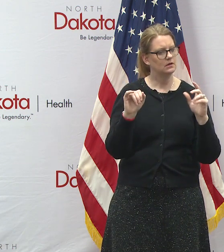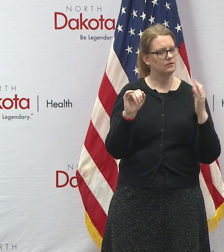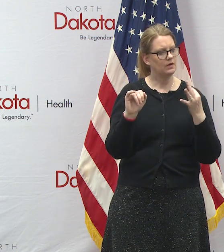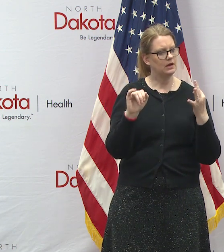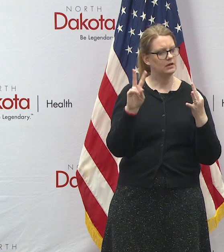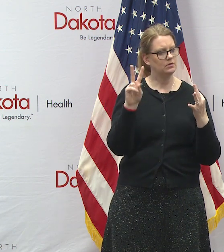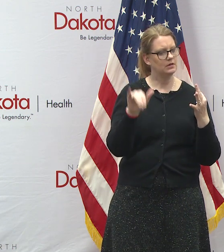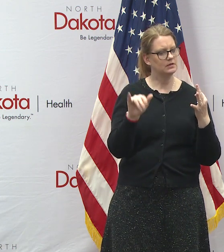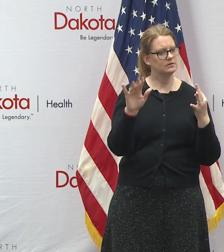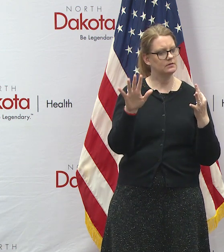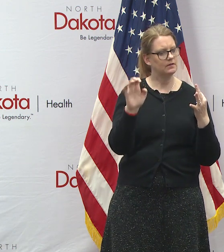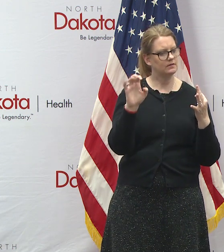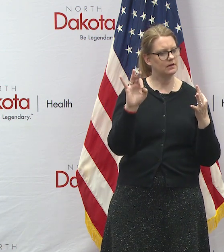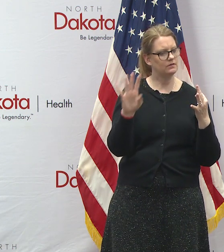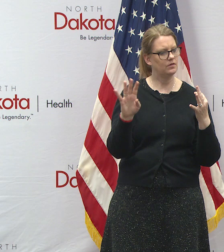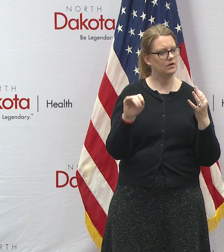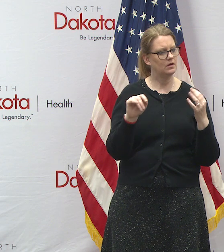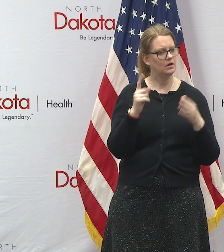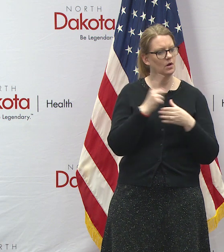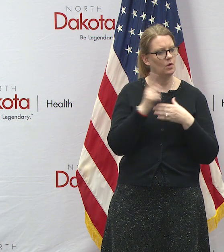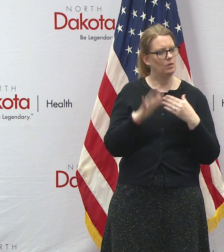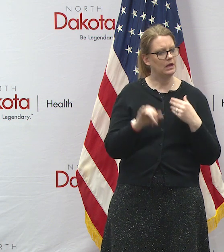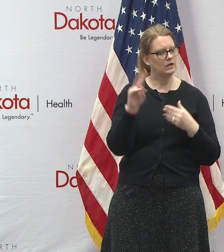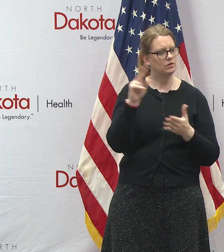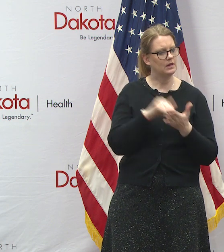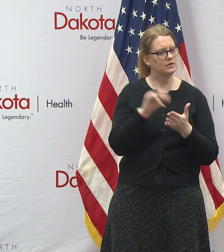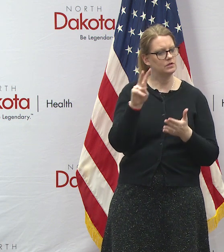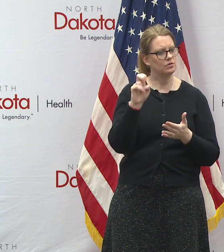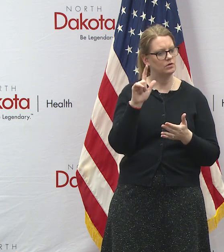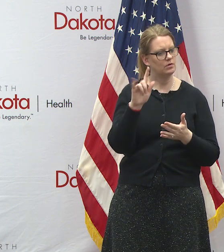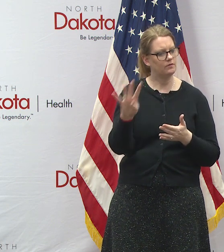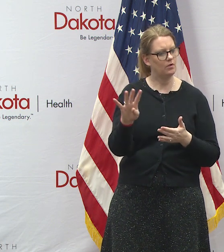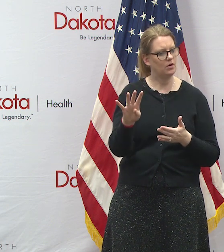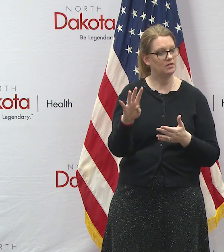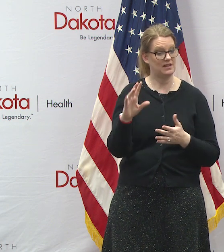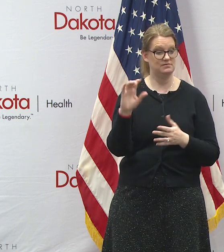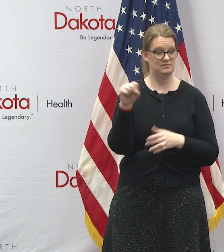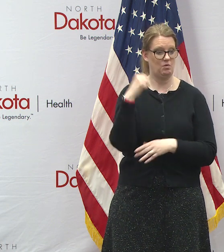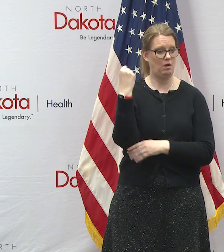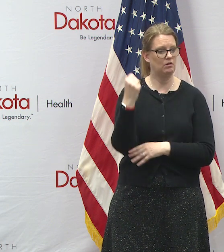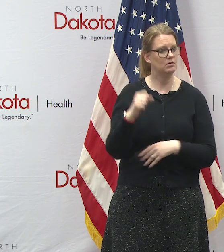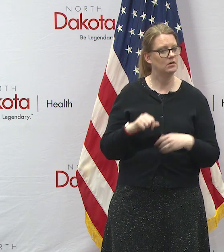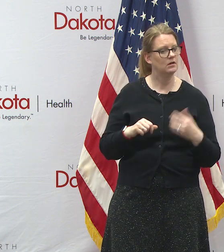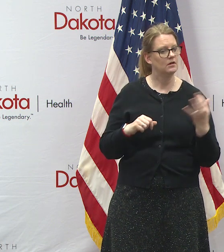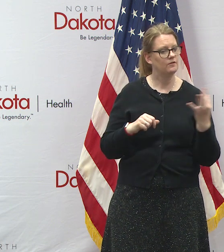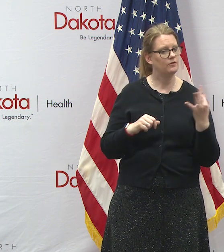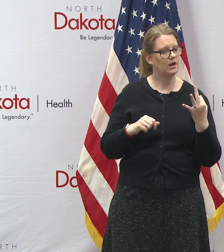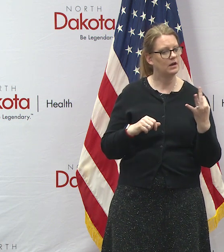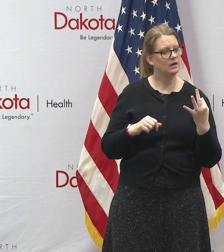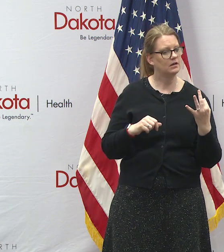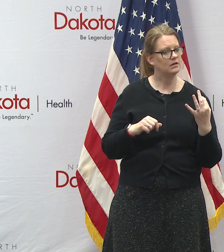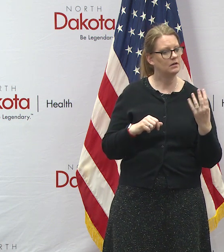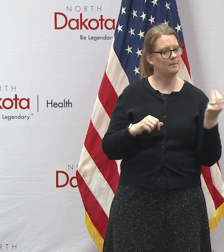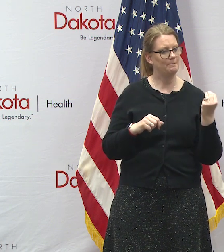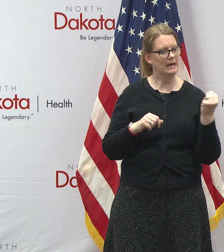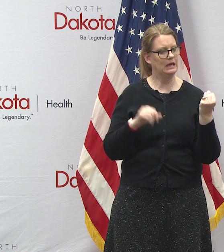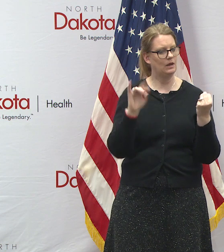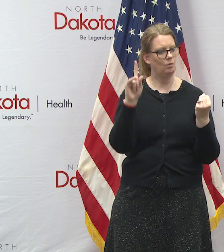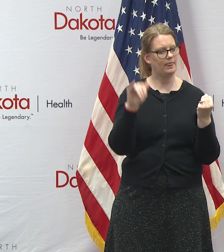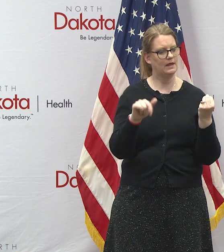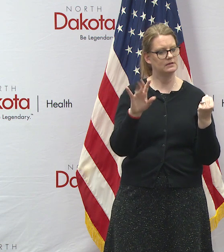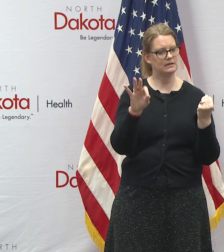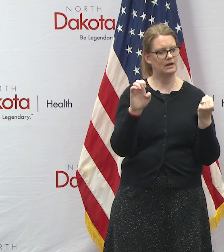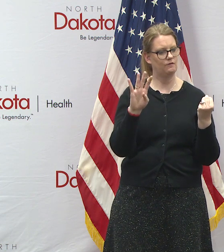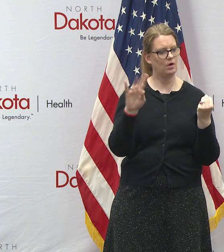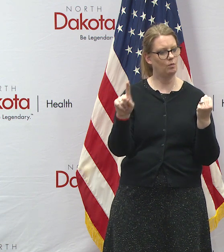friday 2224 over the weekend uh that's a record uh friday was a record uh monday one